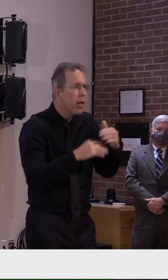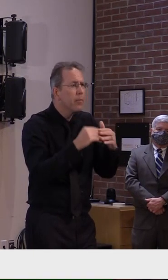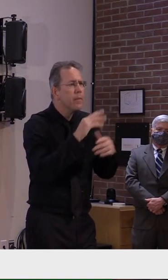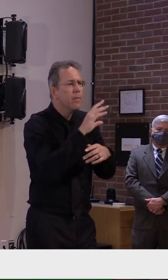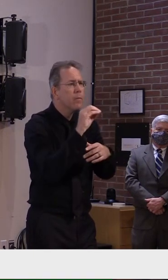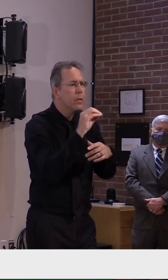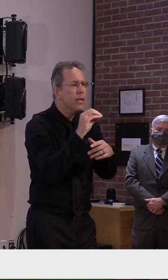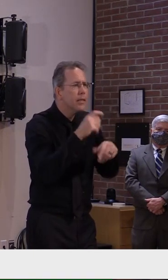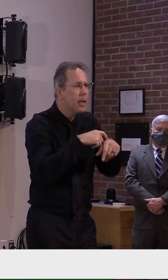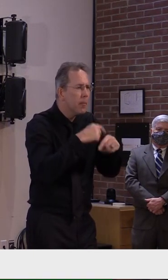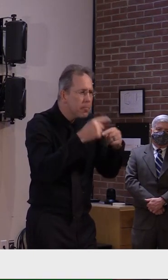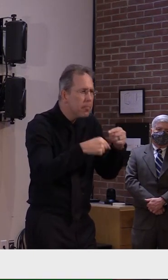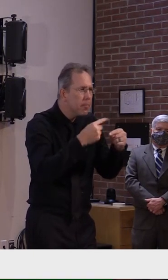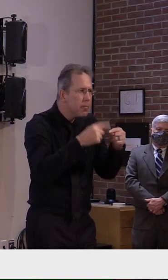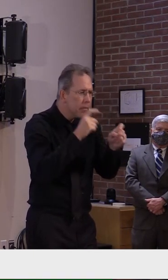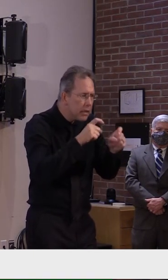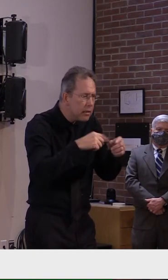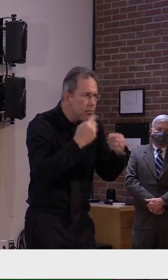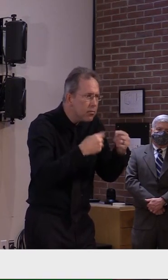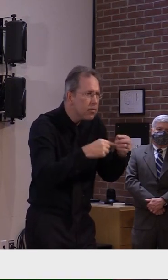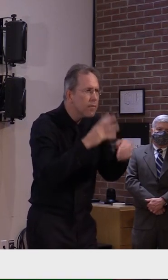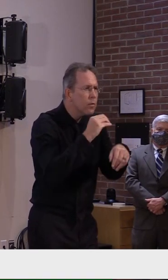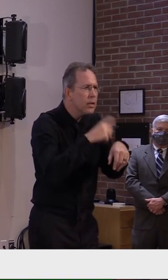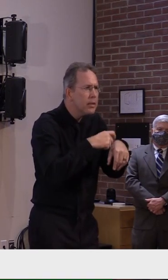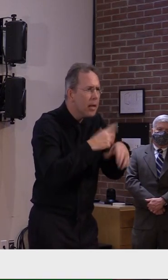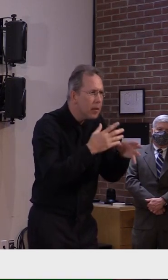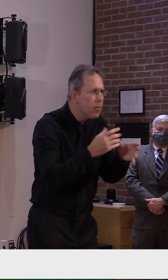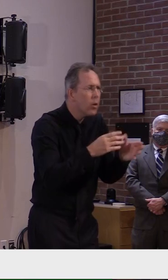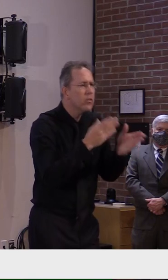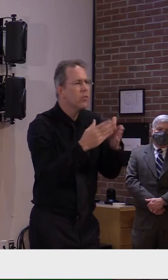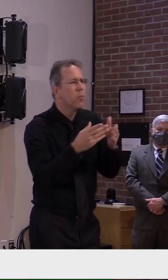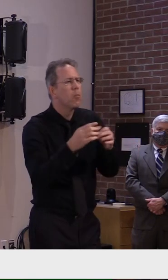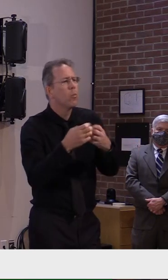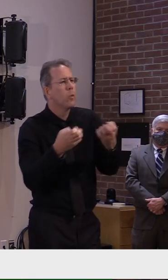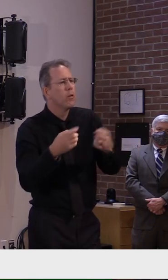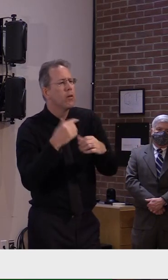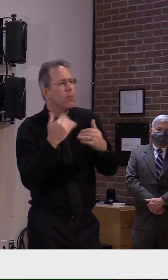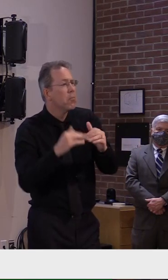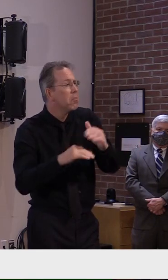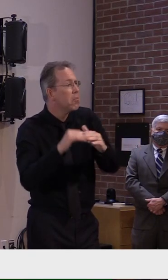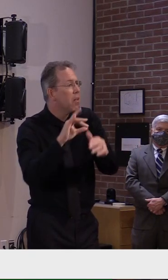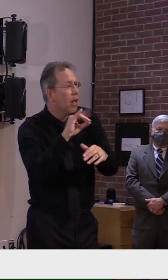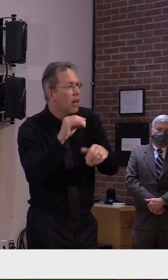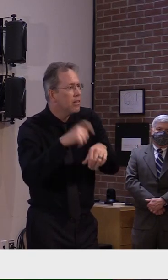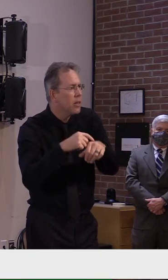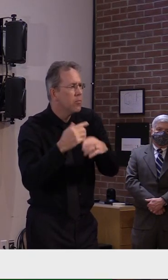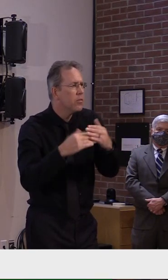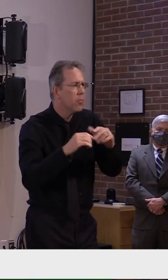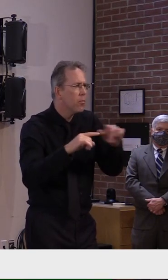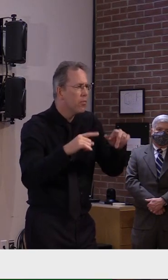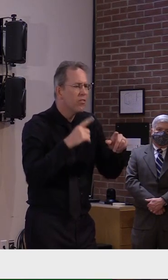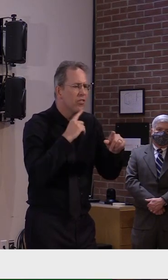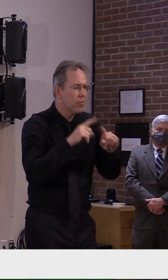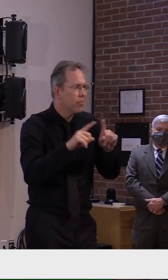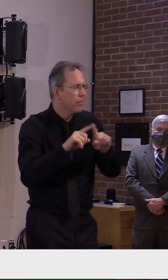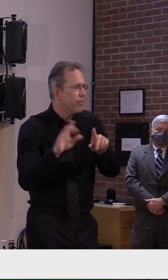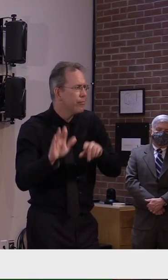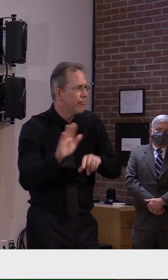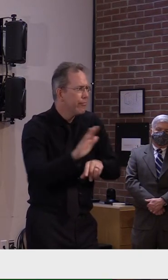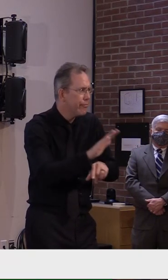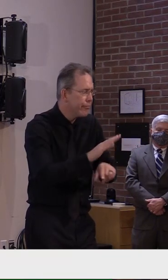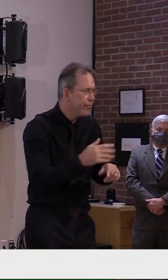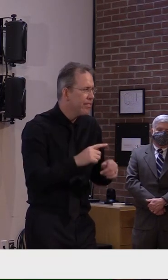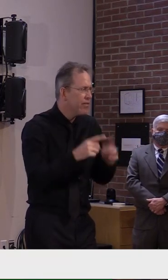30s but there's going to be variation from platform to platform um the just so the